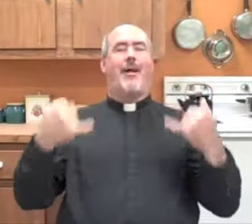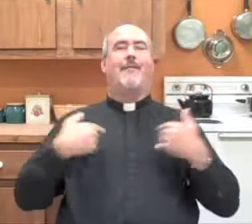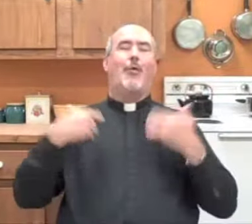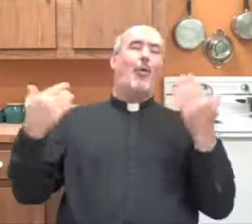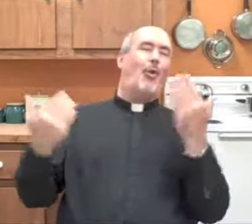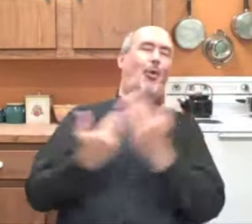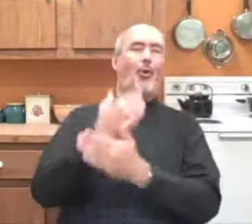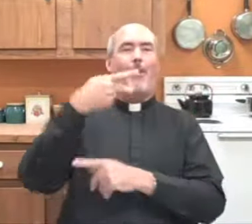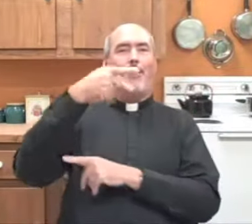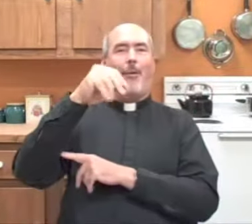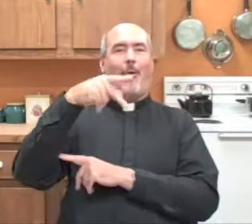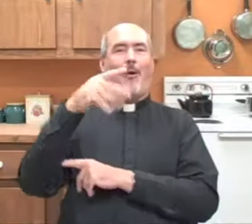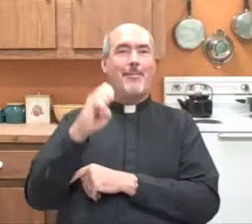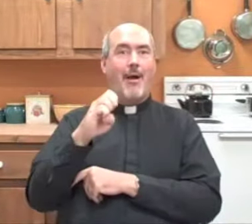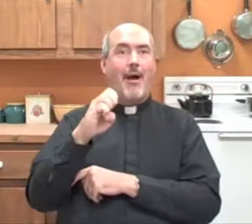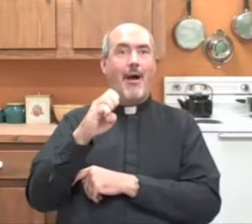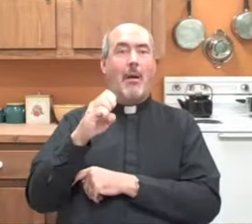was an announcement that we had a new Pope.